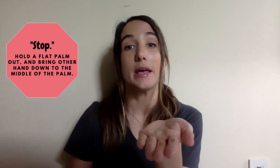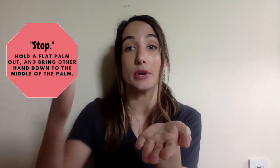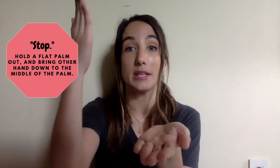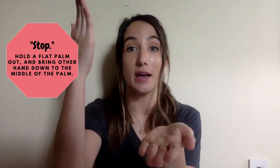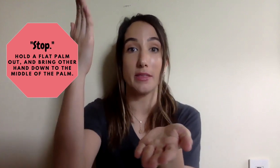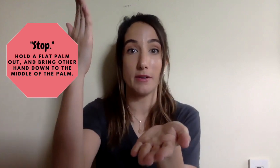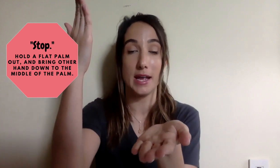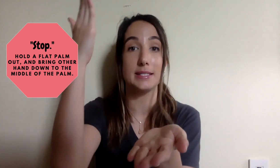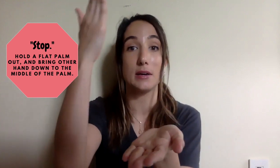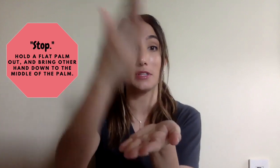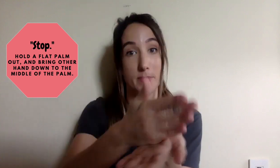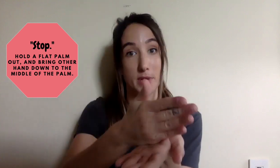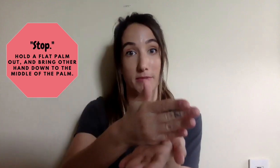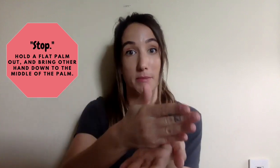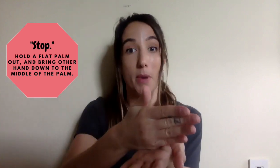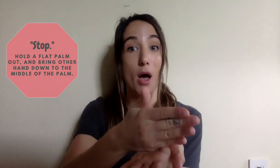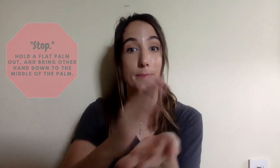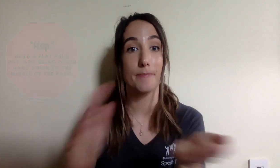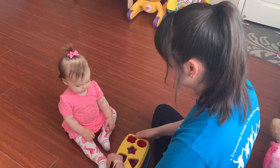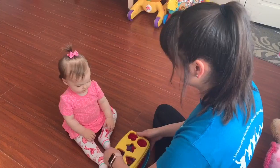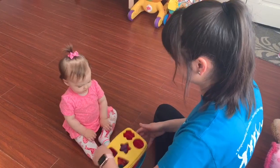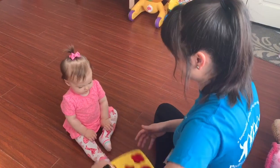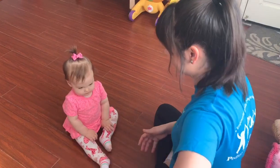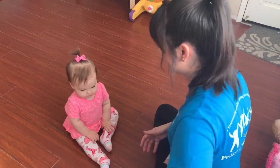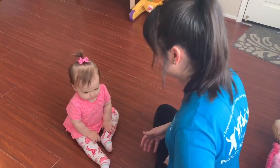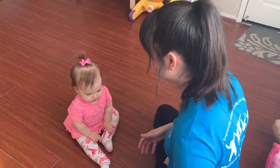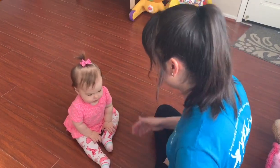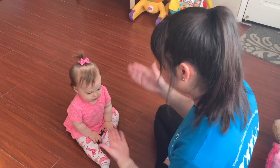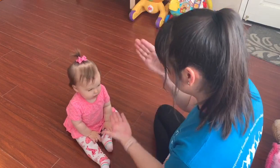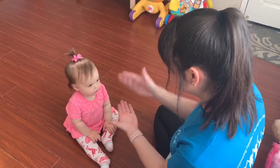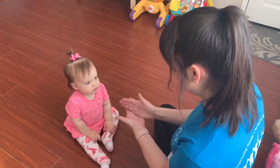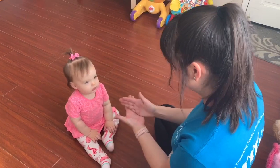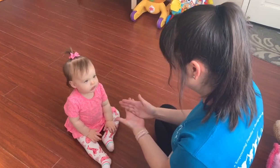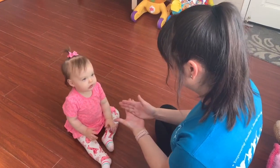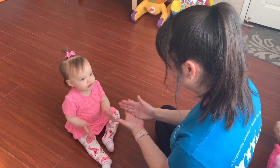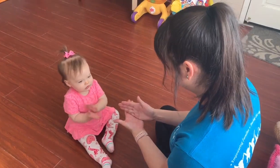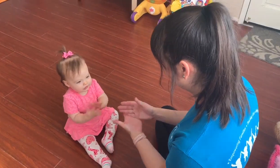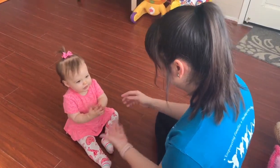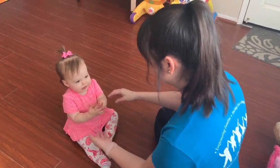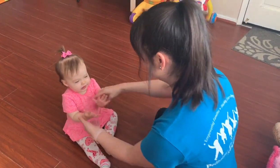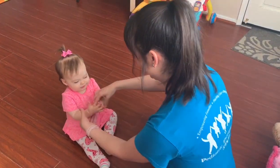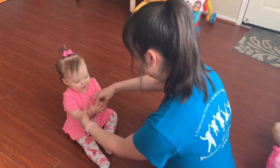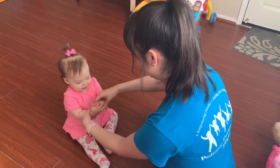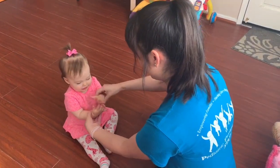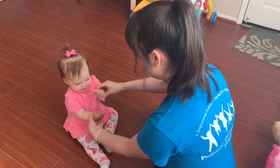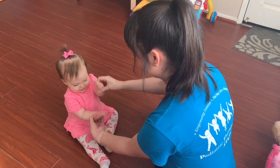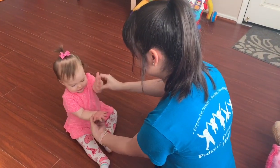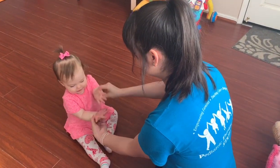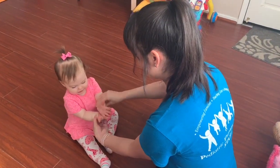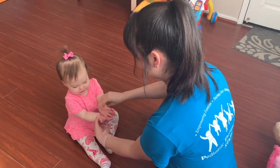bringing the other hand down to the middle of the palm. If a sibling is getting on your child's nerves, instead of using body language such